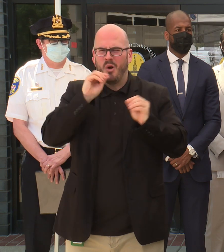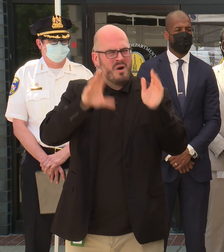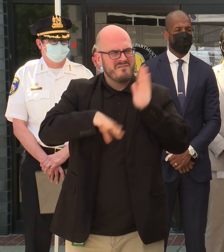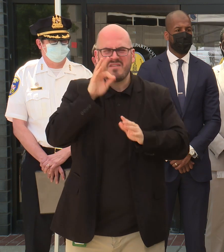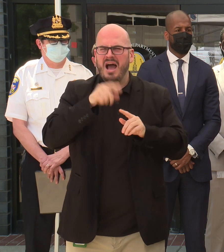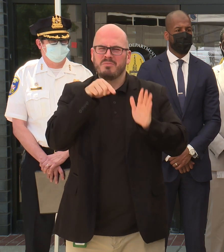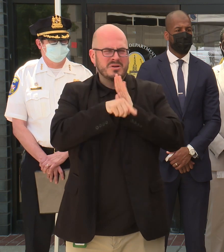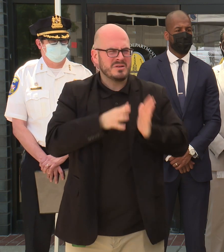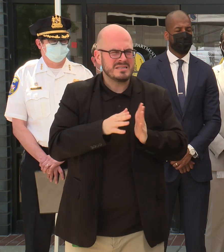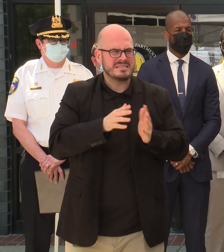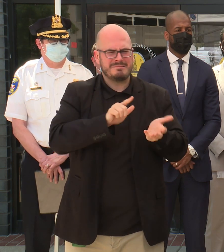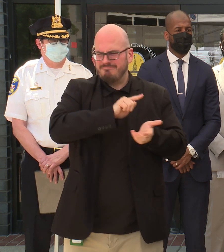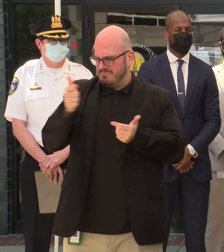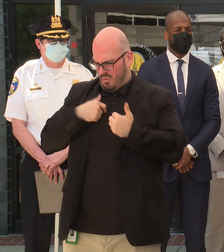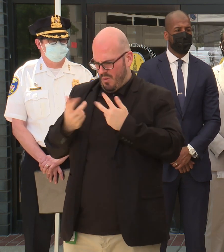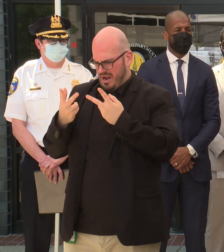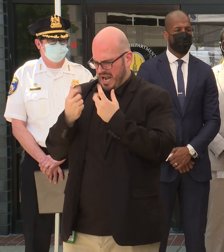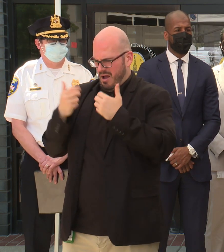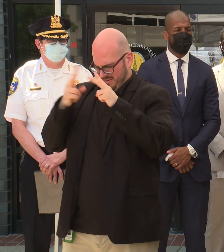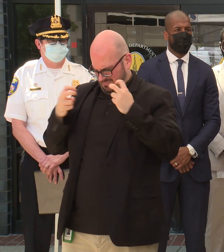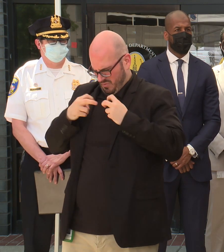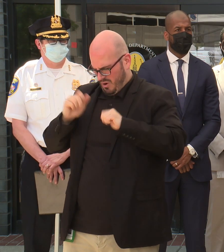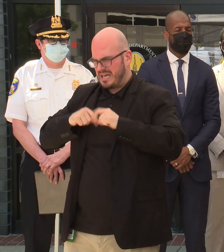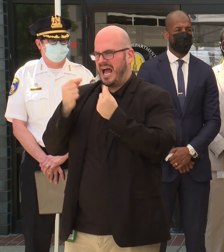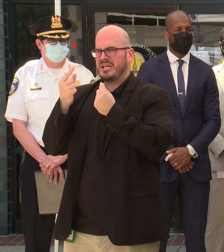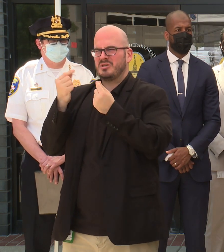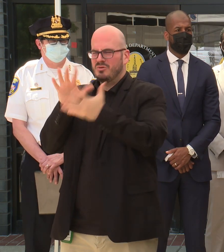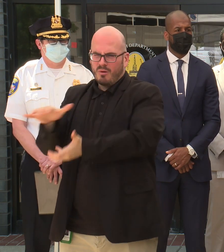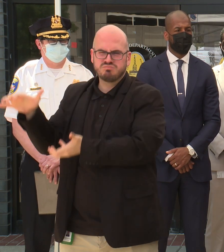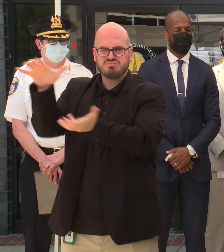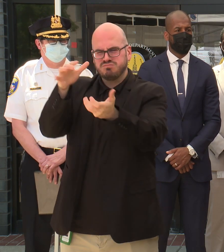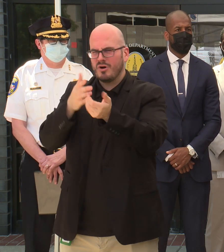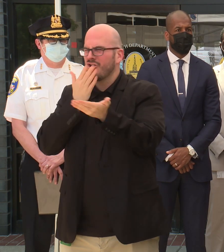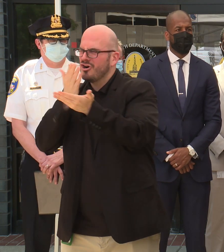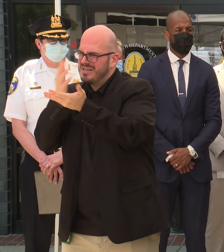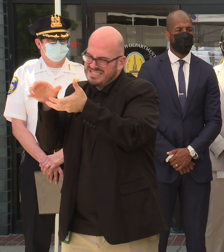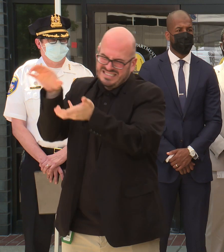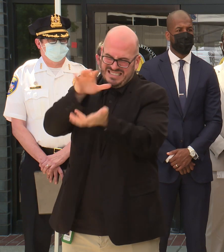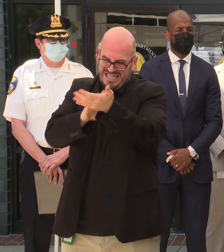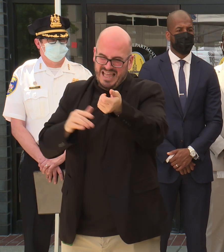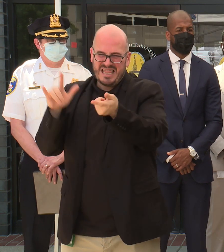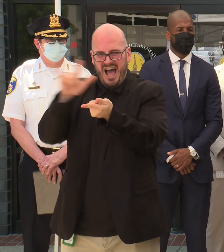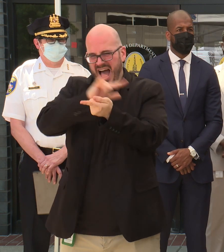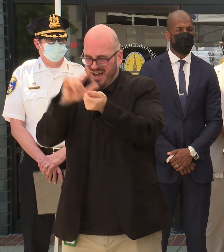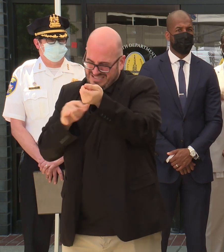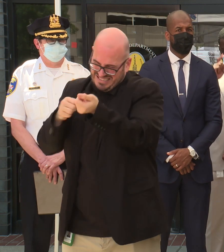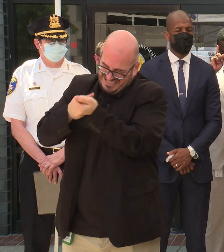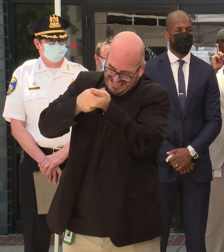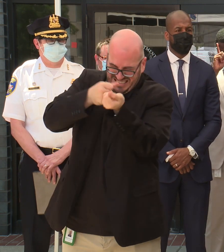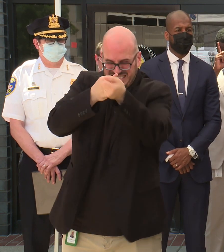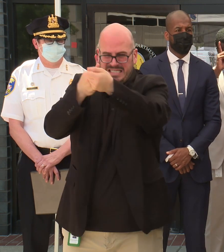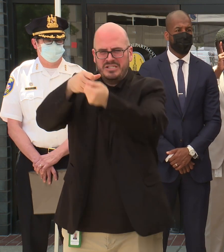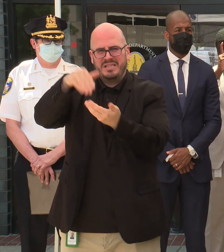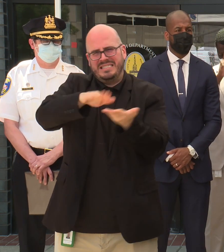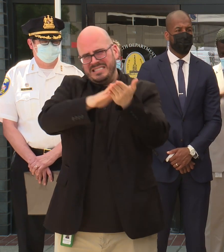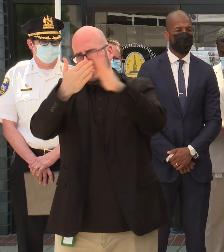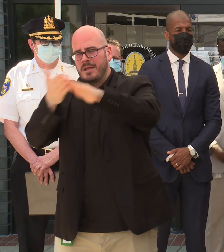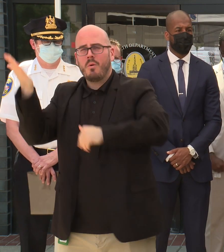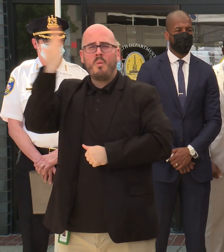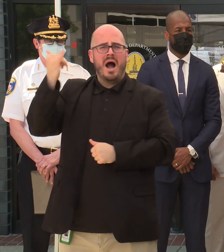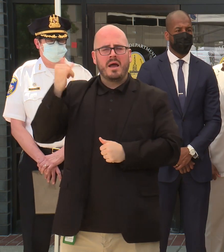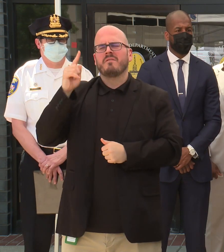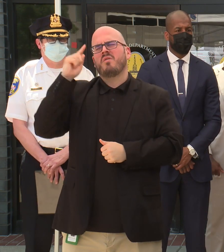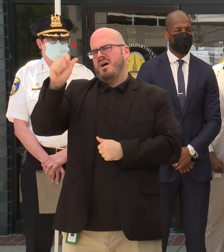now? What can you do to pour goodness into this city, to pour love into this city? So some other